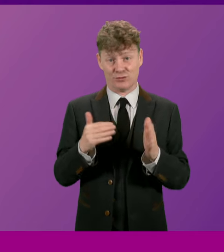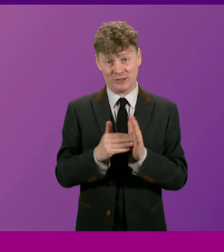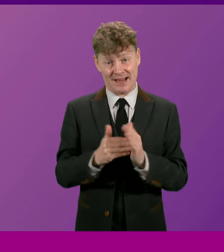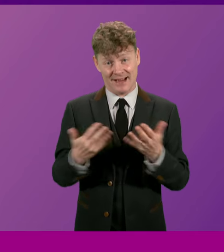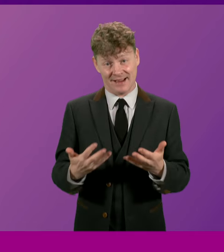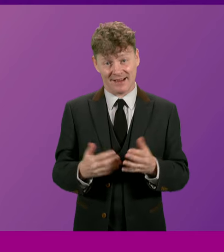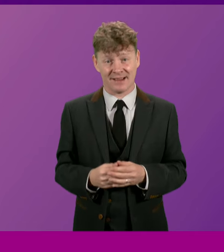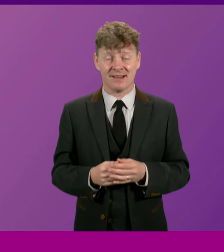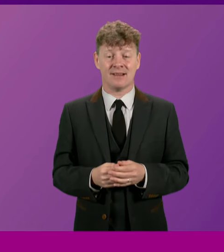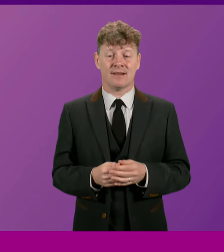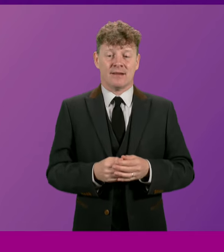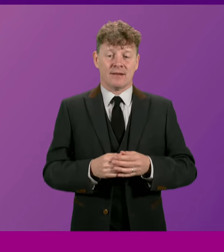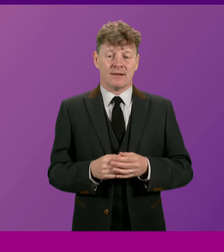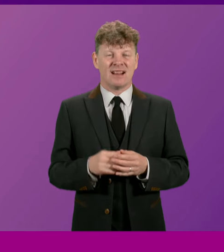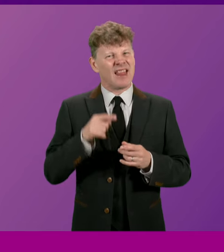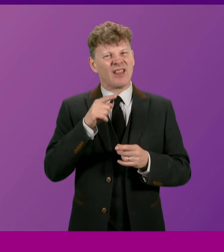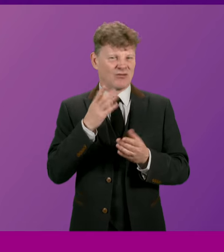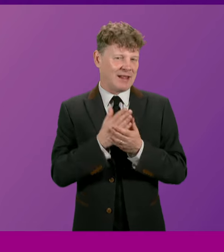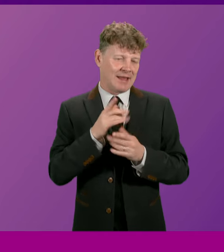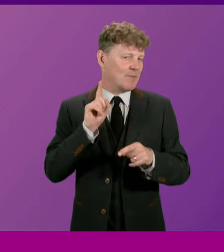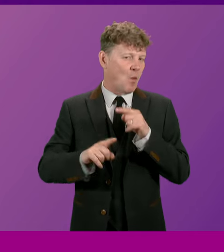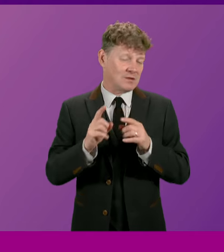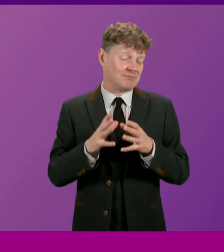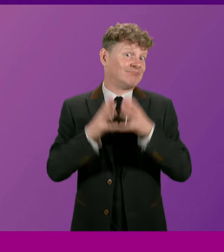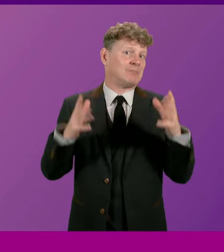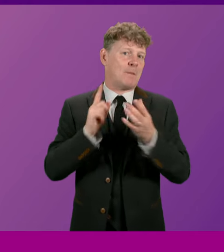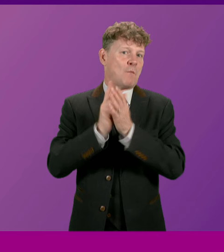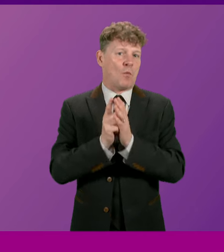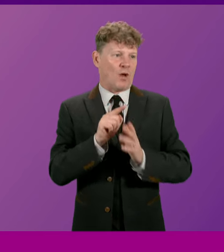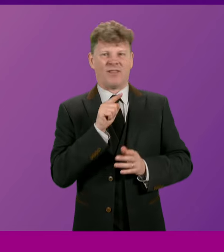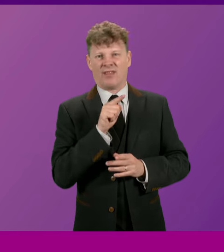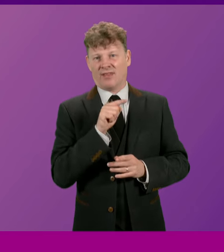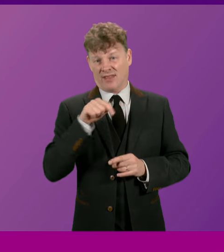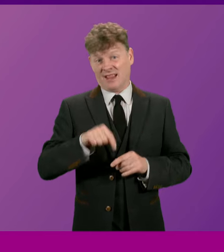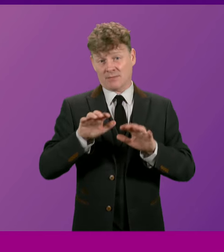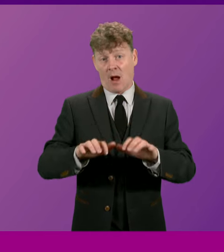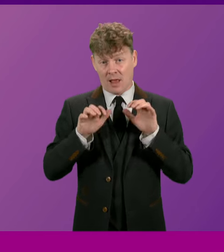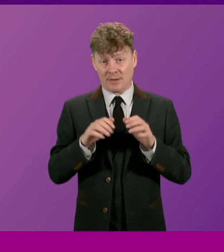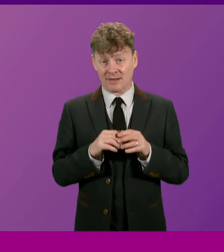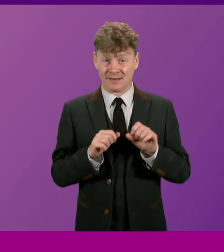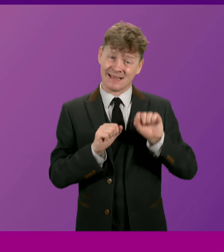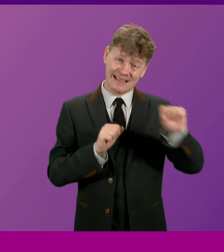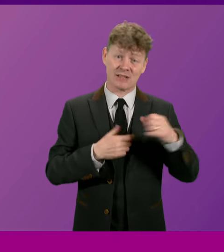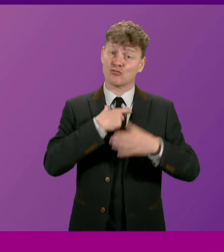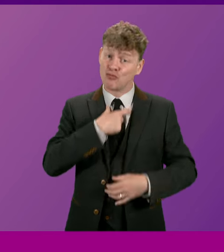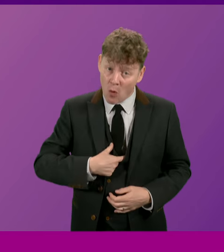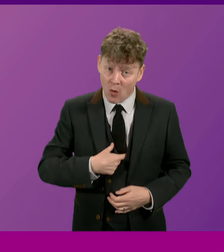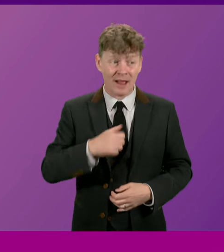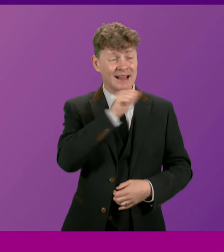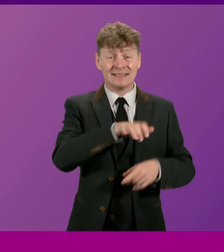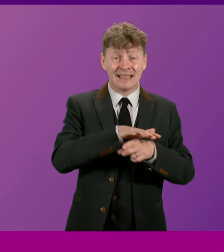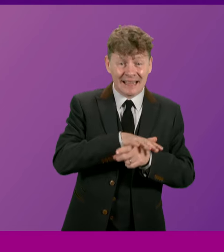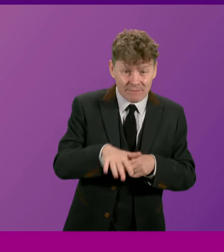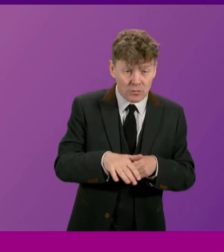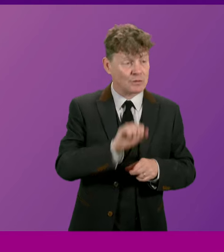perhaps the most significant moment in the life of this 25-year-old parliament and his role, his influence and his